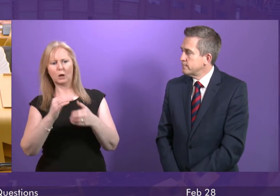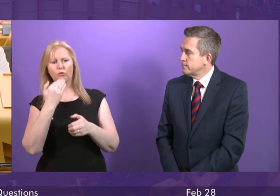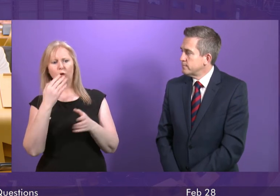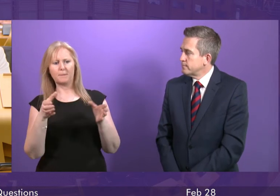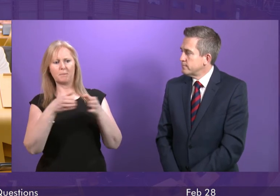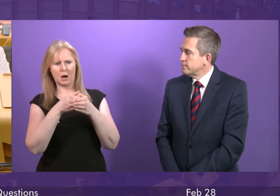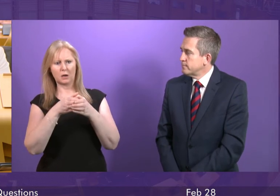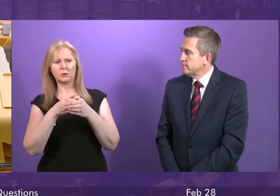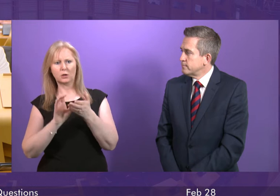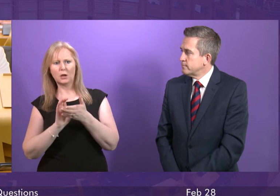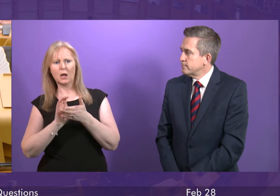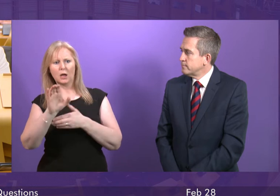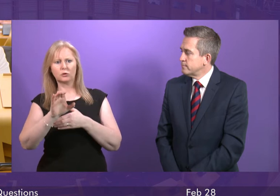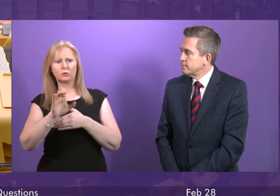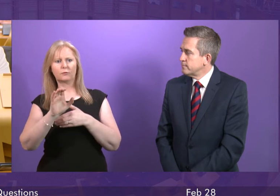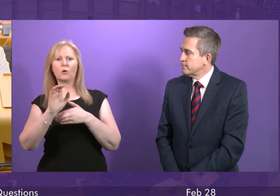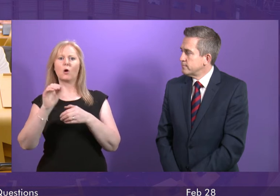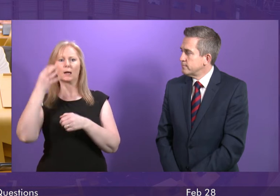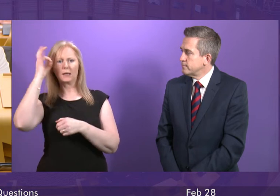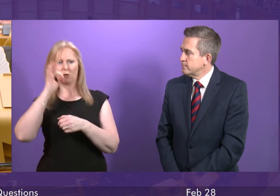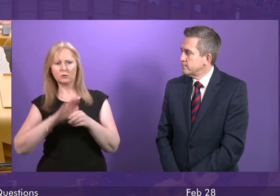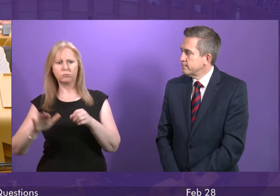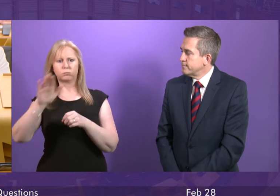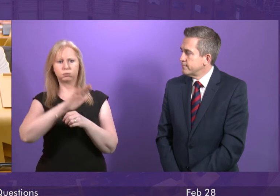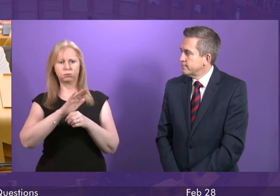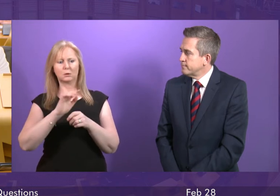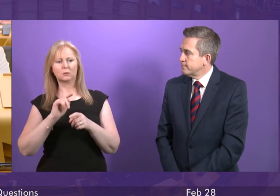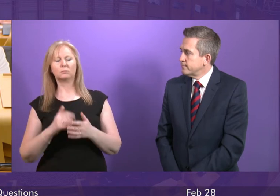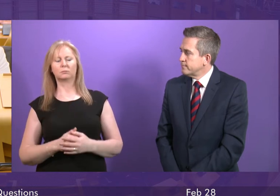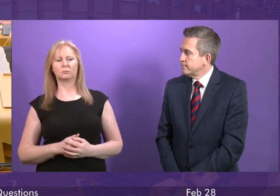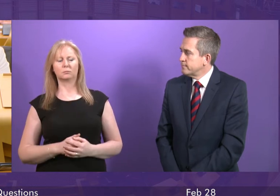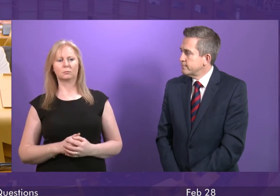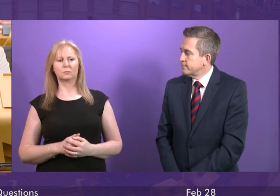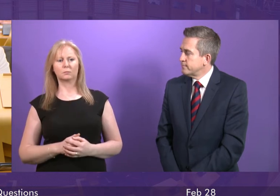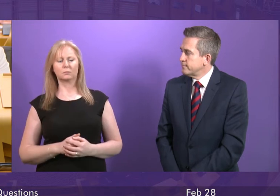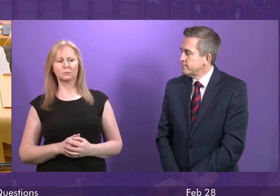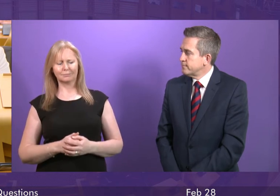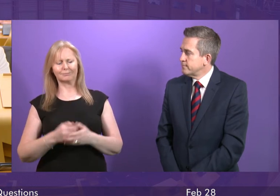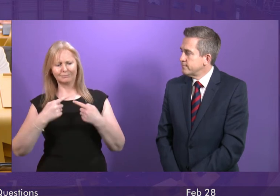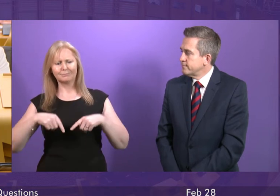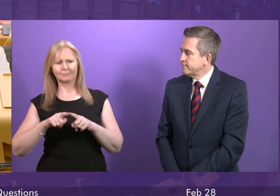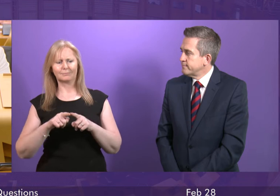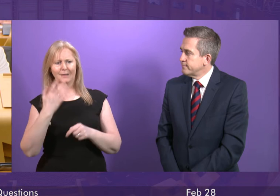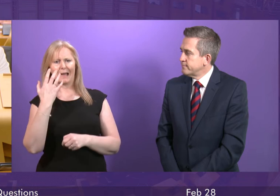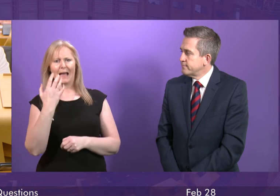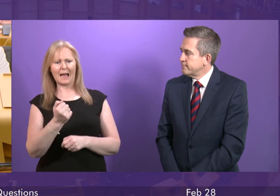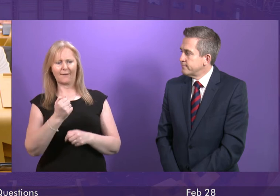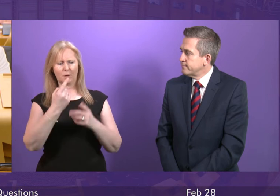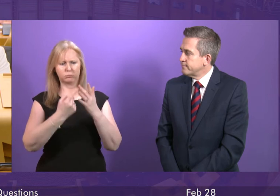councils to do more around this if they so choose as well. So we are taking a number of actions and